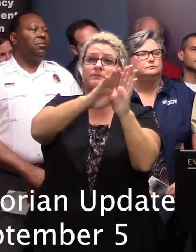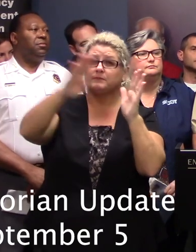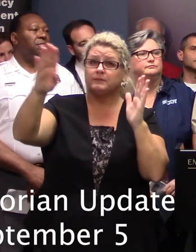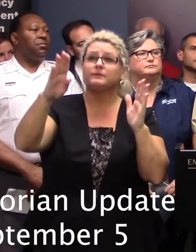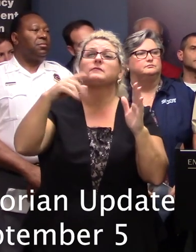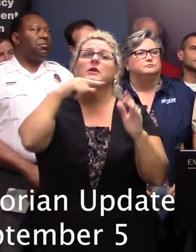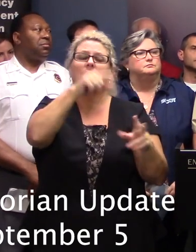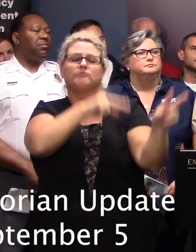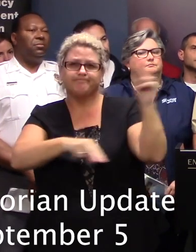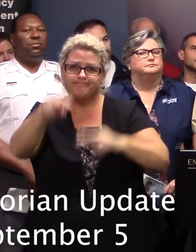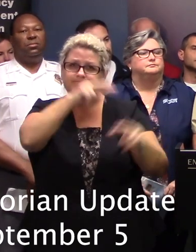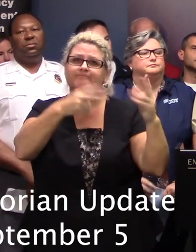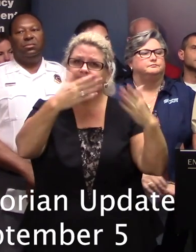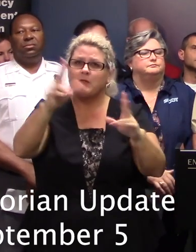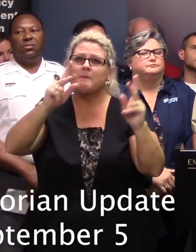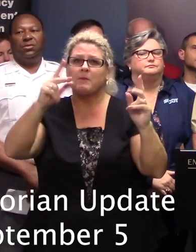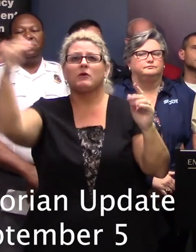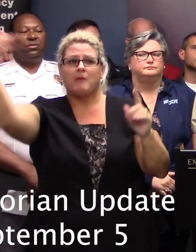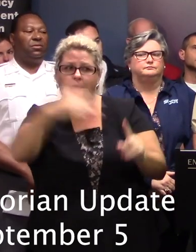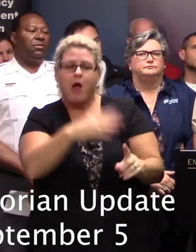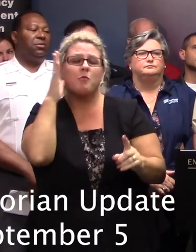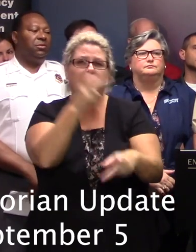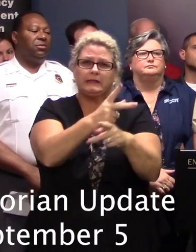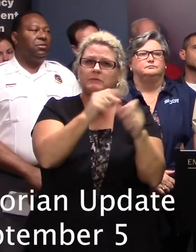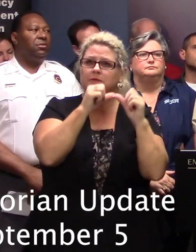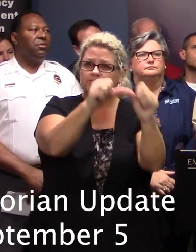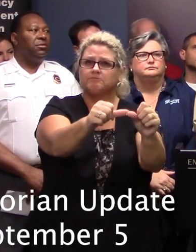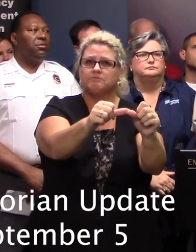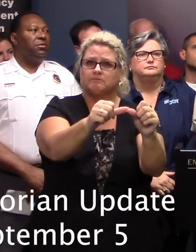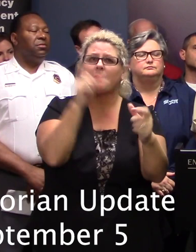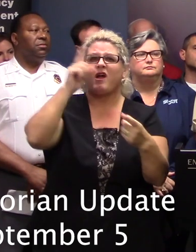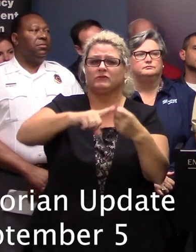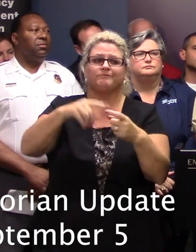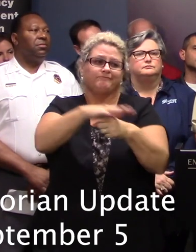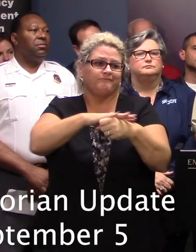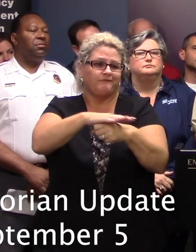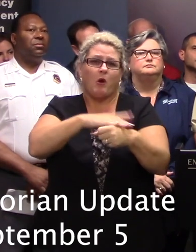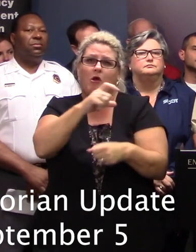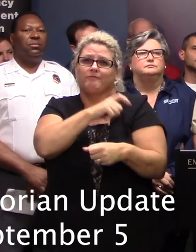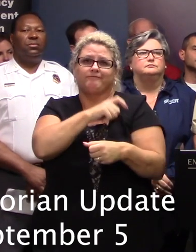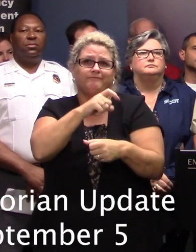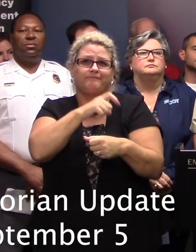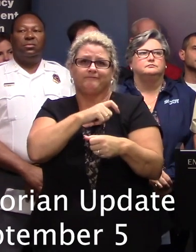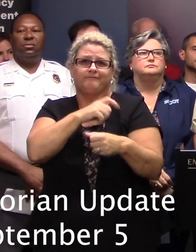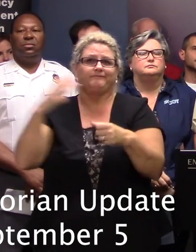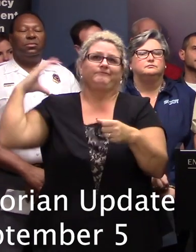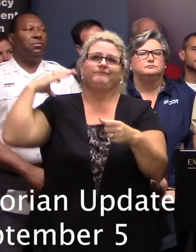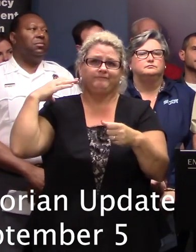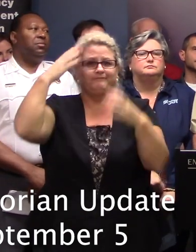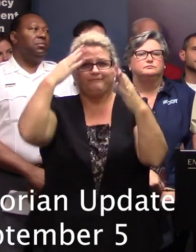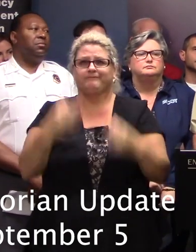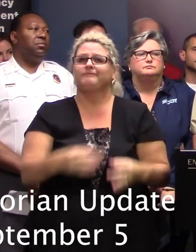They will continue those patrols as necessary until local officials decide that we can demobilize in those areas. Those